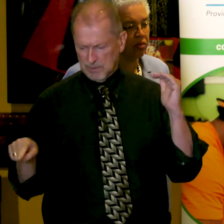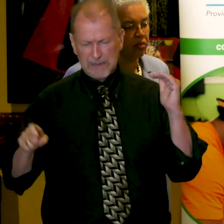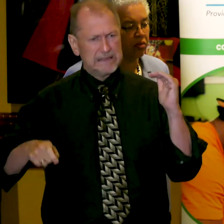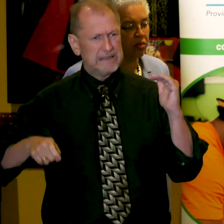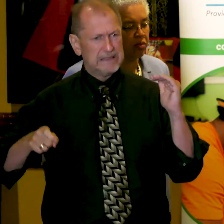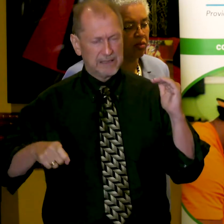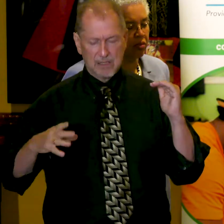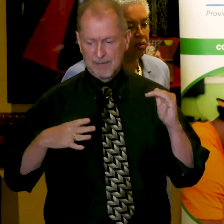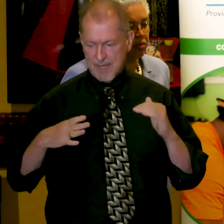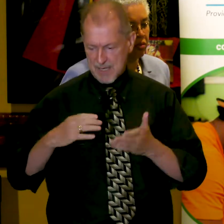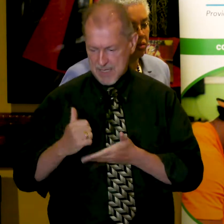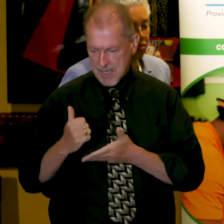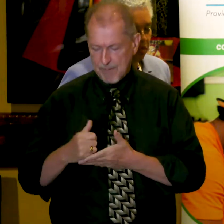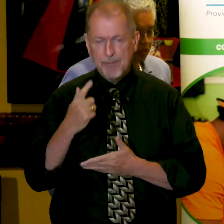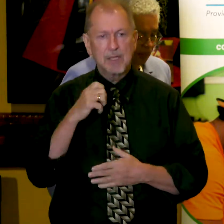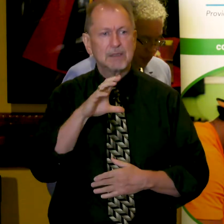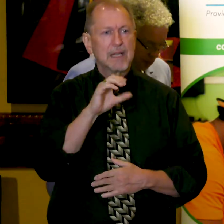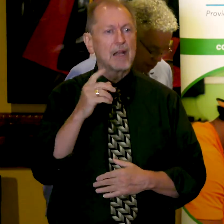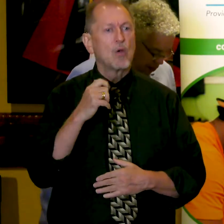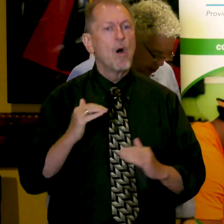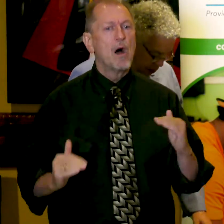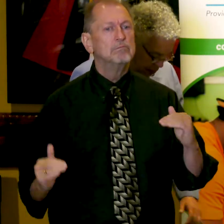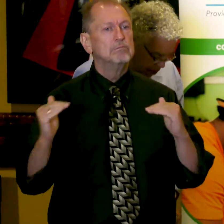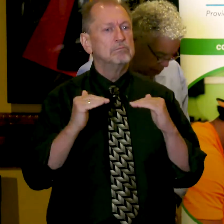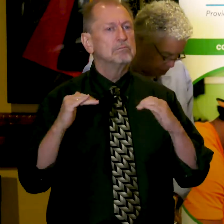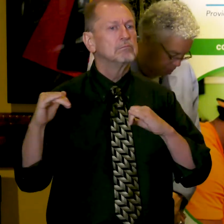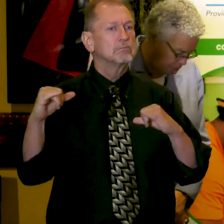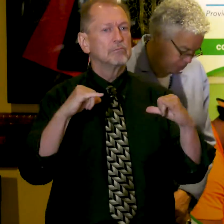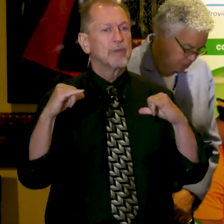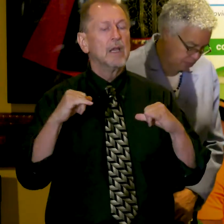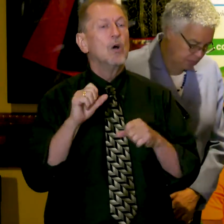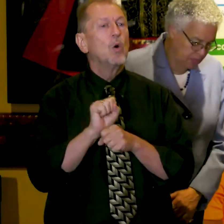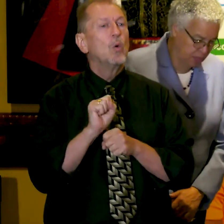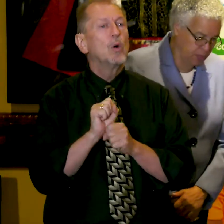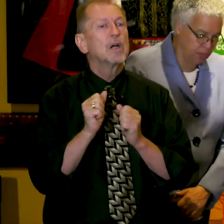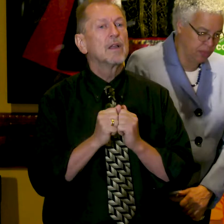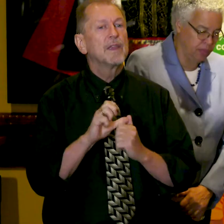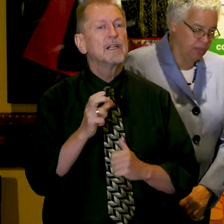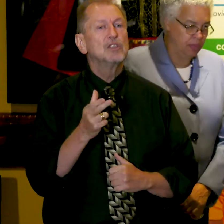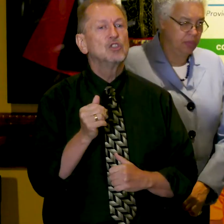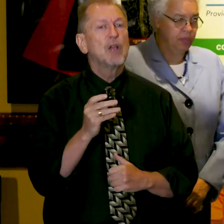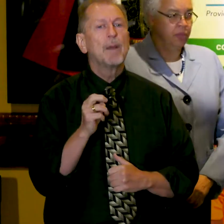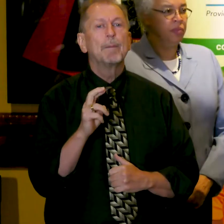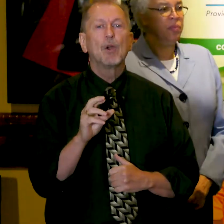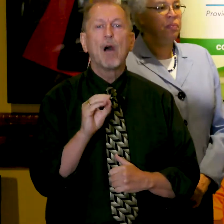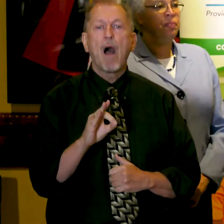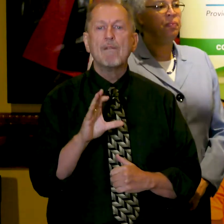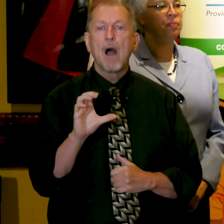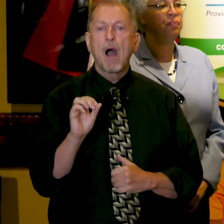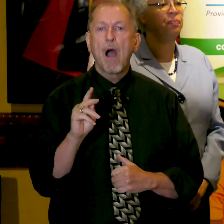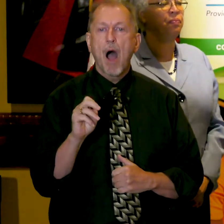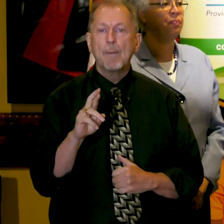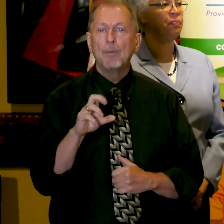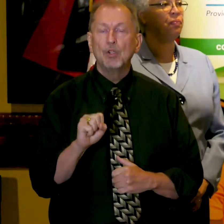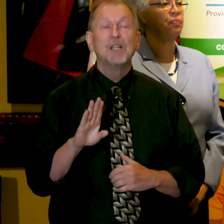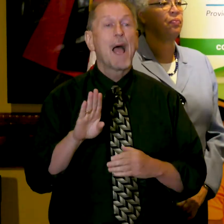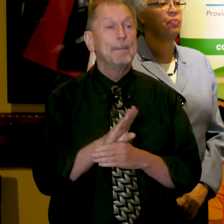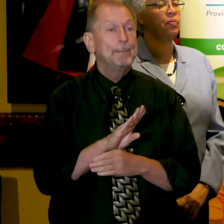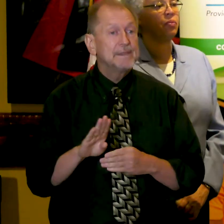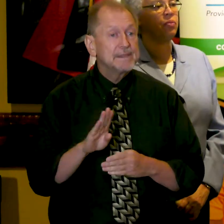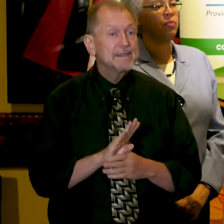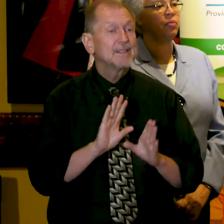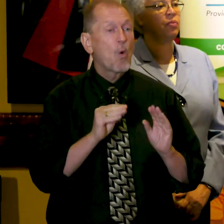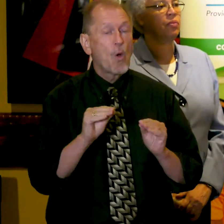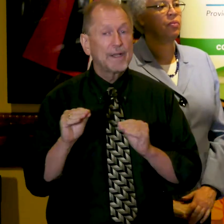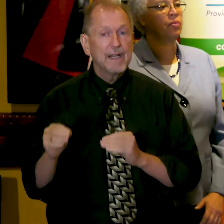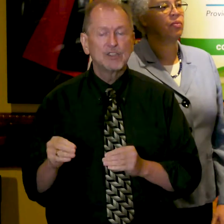focus on equity. I look forward to working closely with chambers of commerce, municipalities and business leaders in my district to get